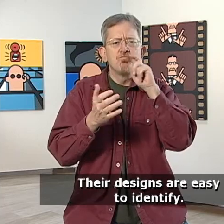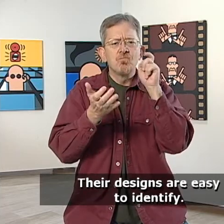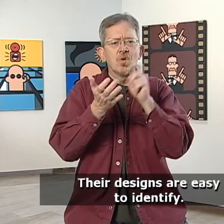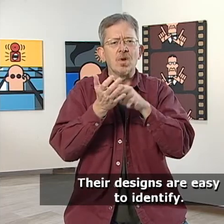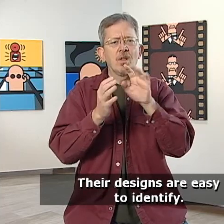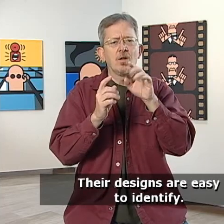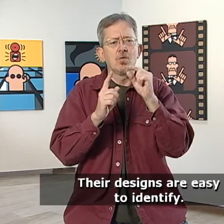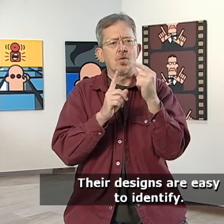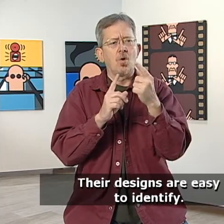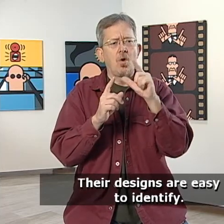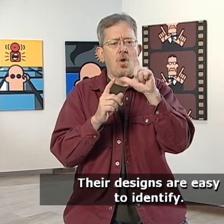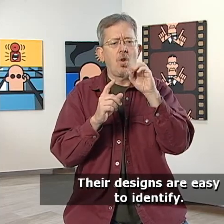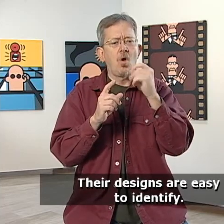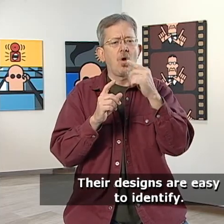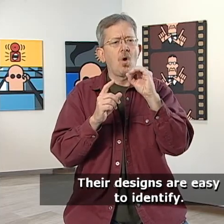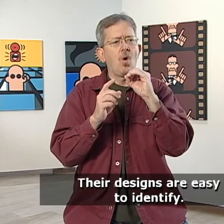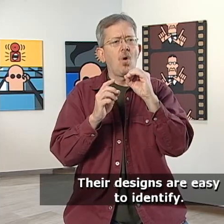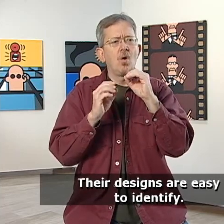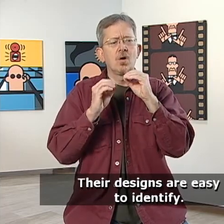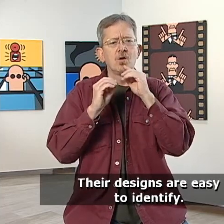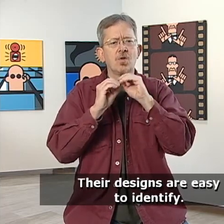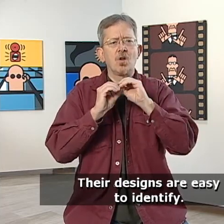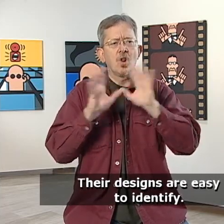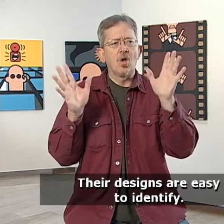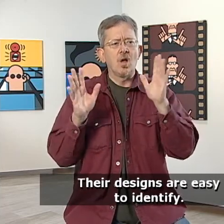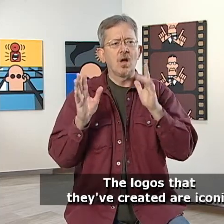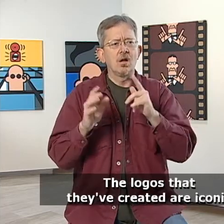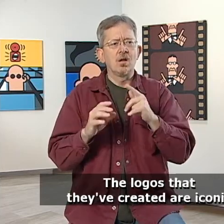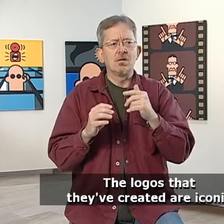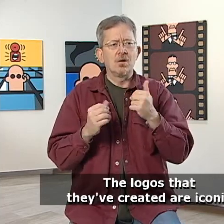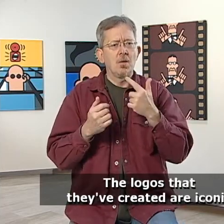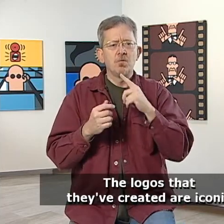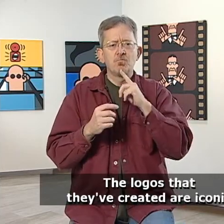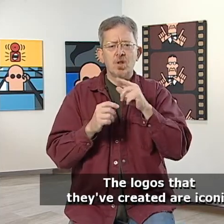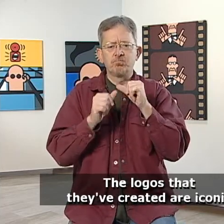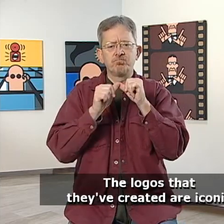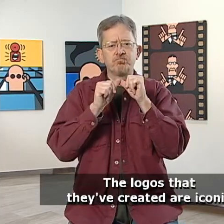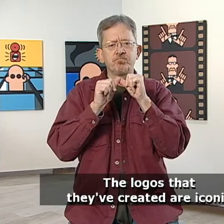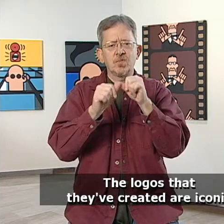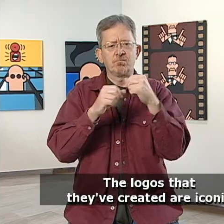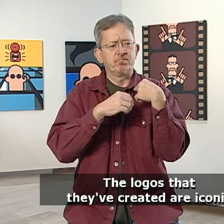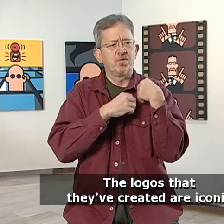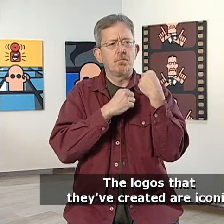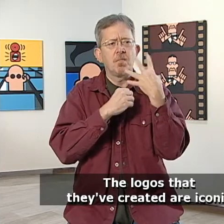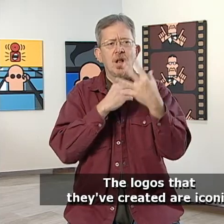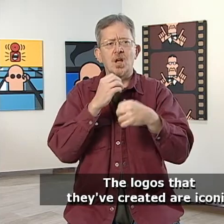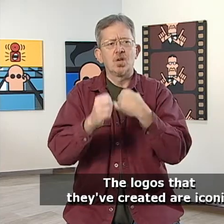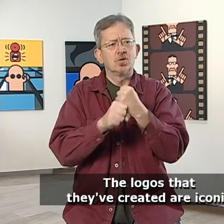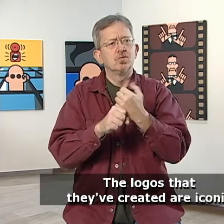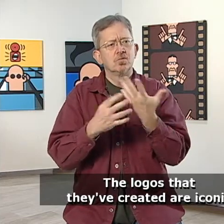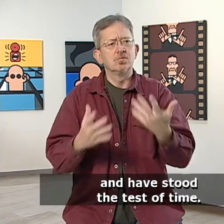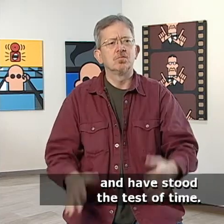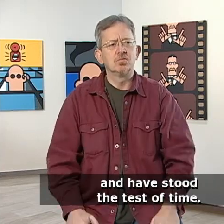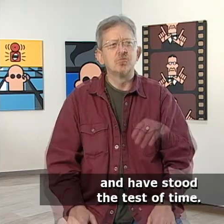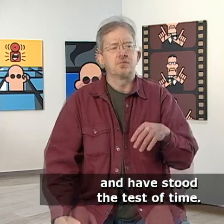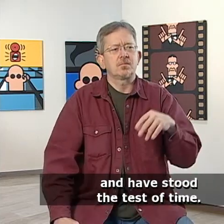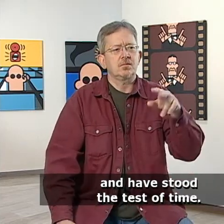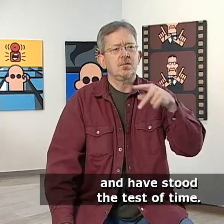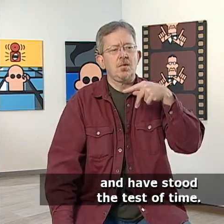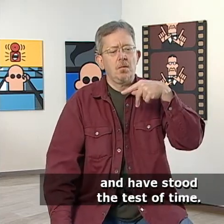Their designs are easy to identify. The logos that they've created are iconic, and have stood